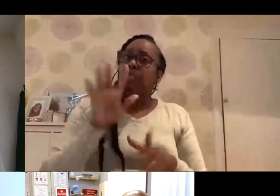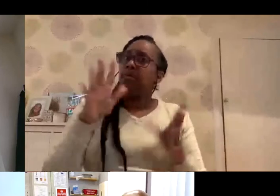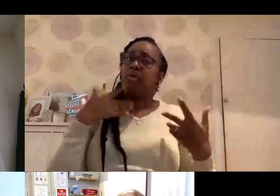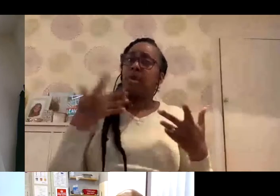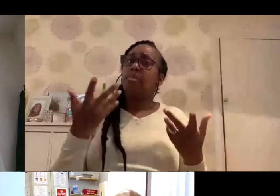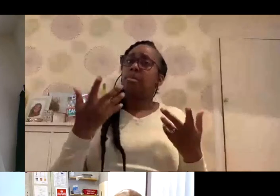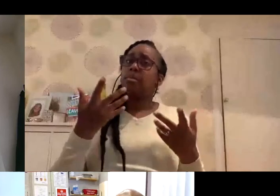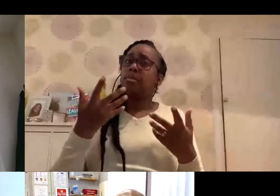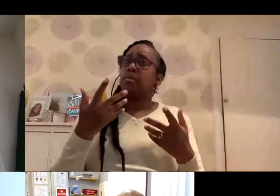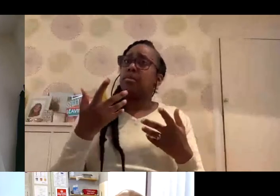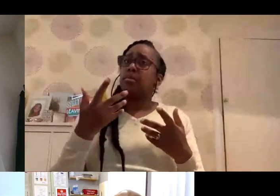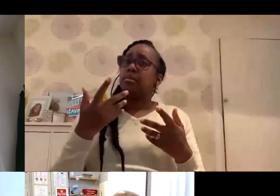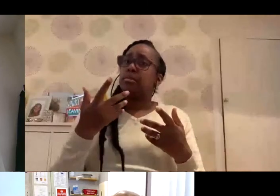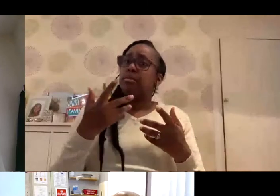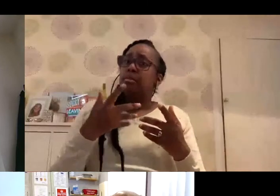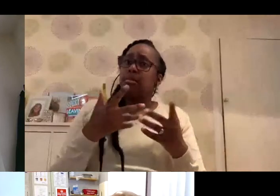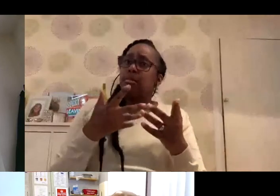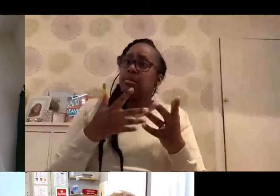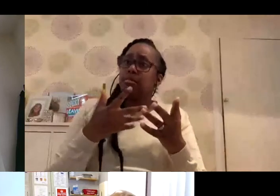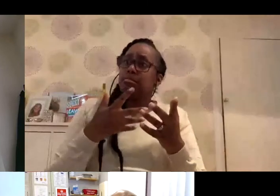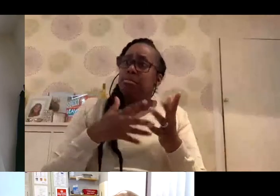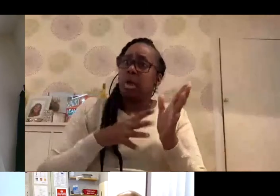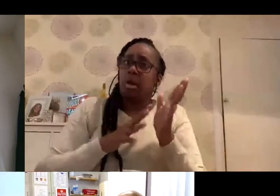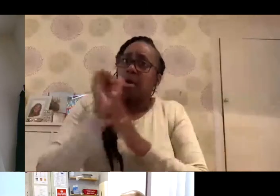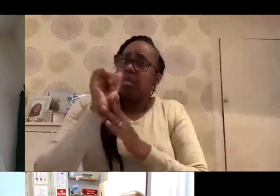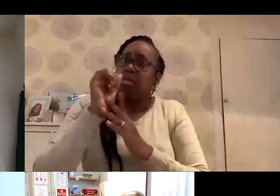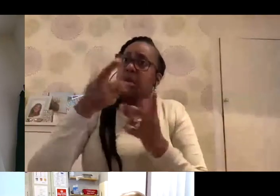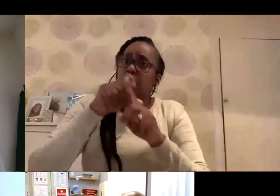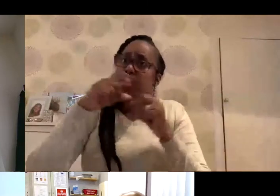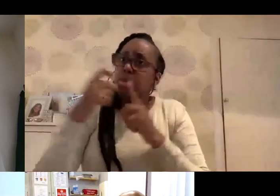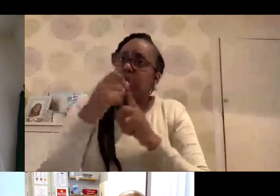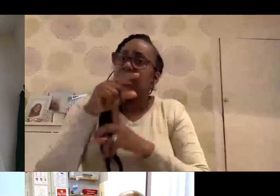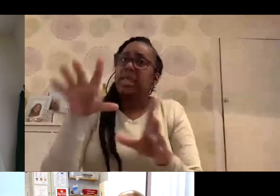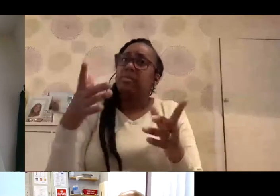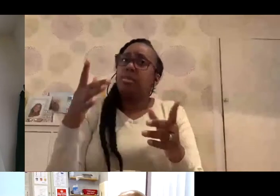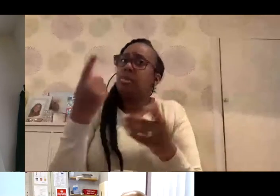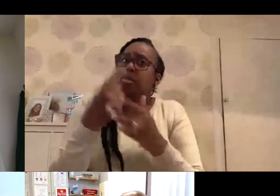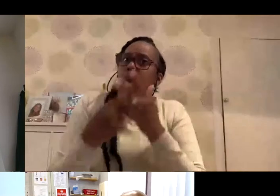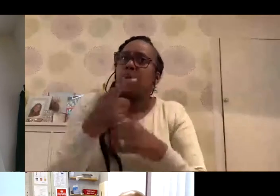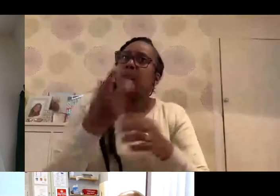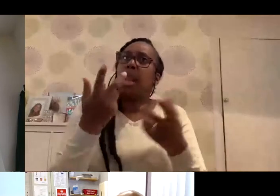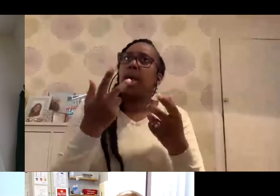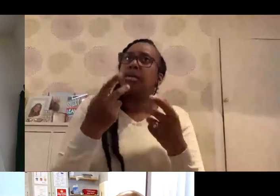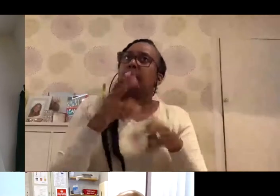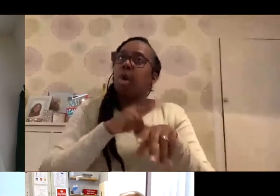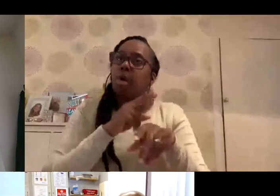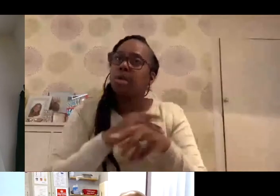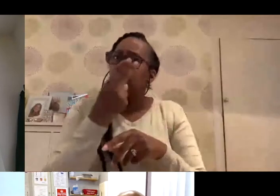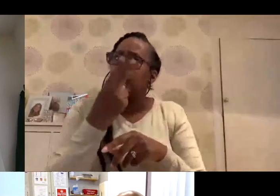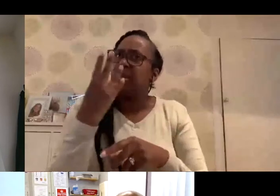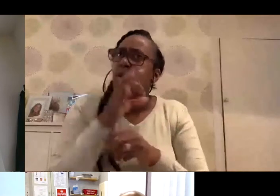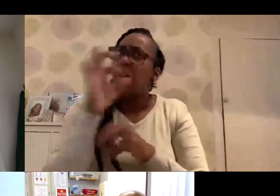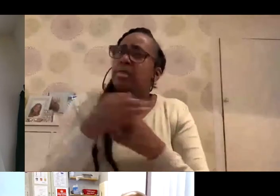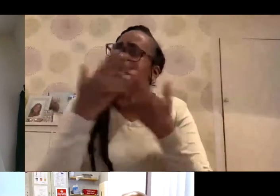communities ourselves. So we've got friends and families in our social life. But we don't, we are not clinicians 24 hours a day. We are clinicians during the